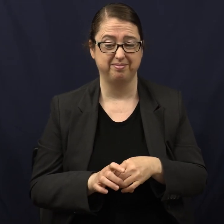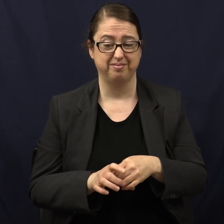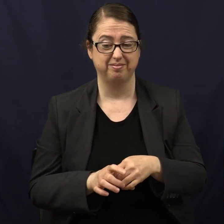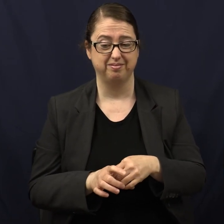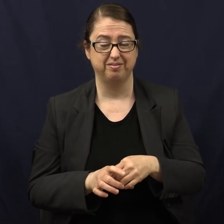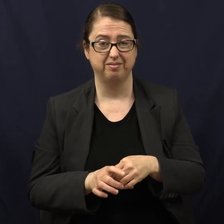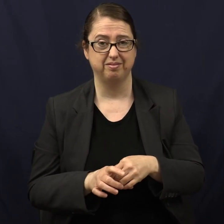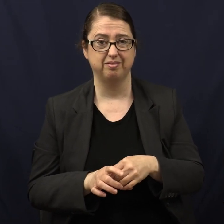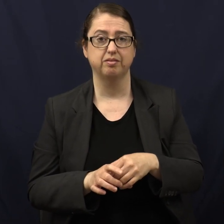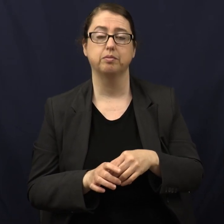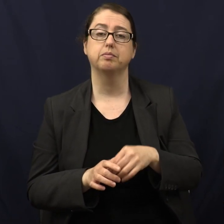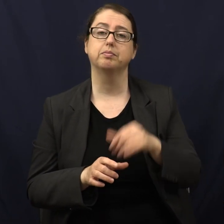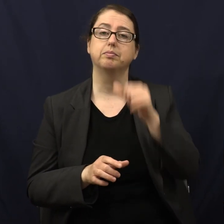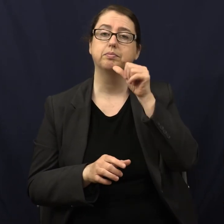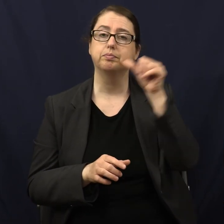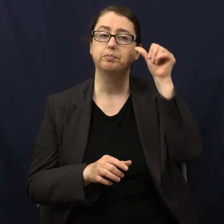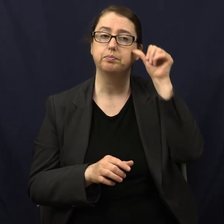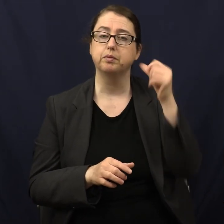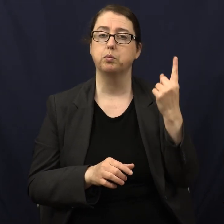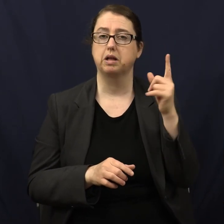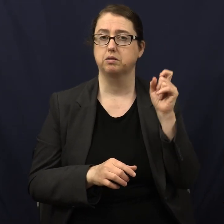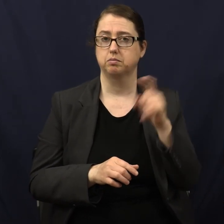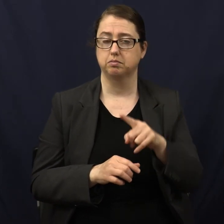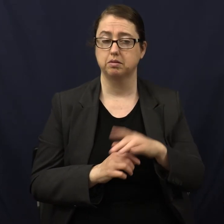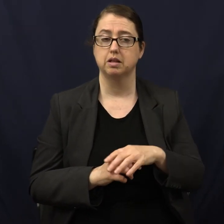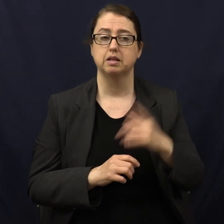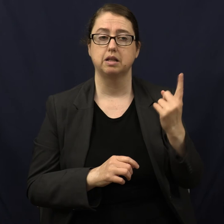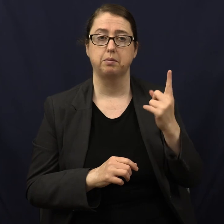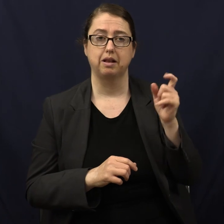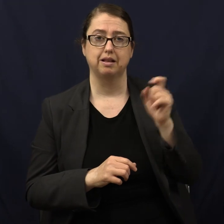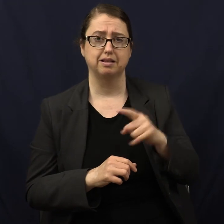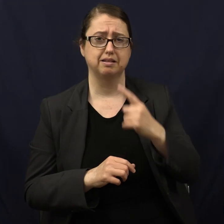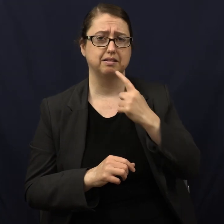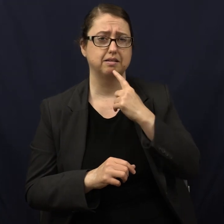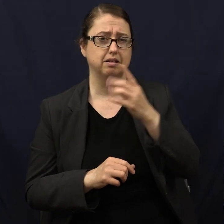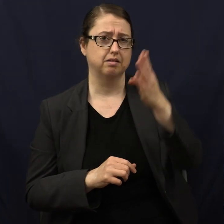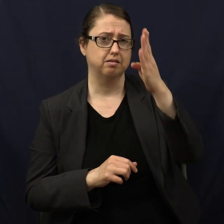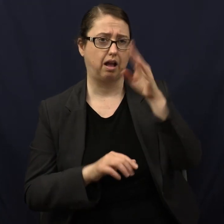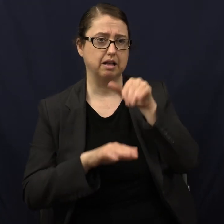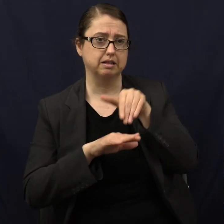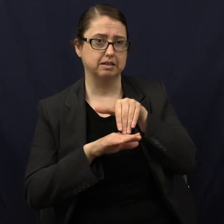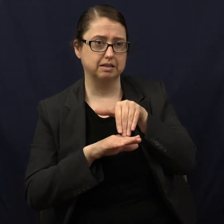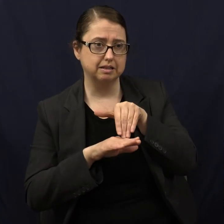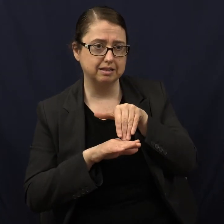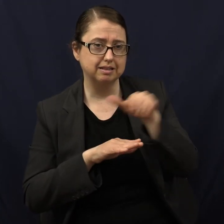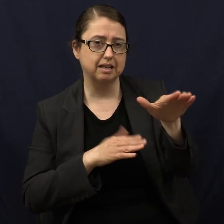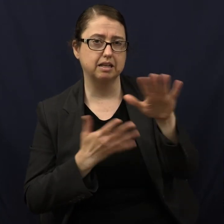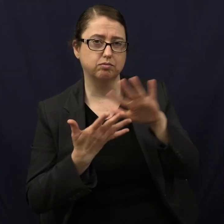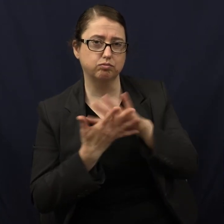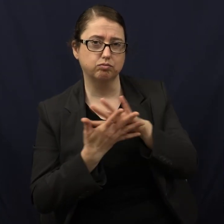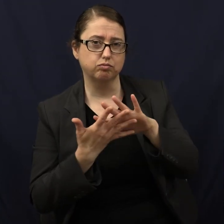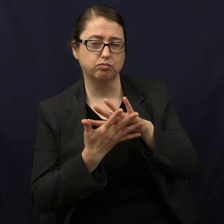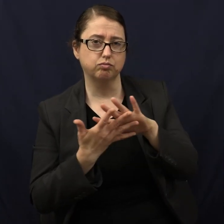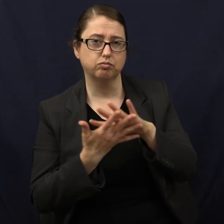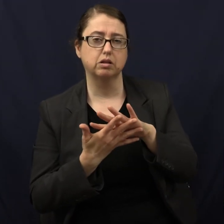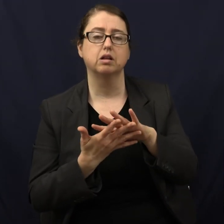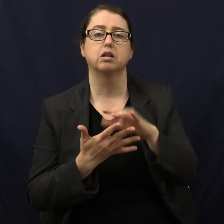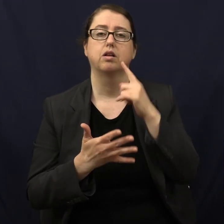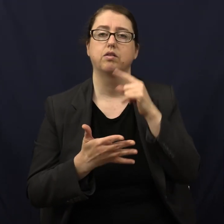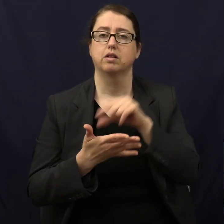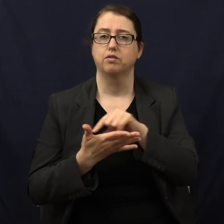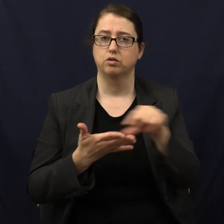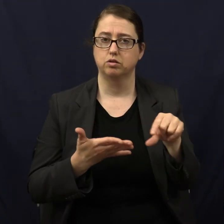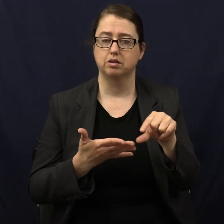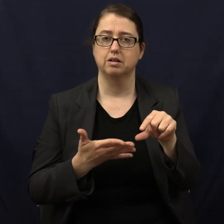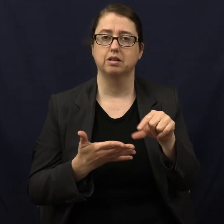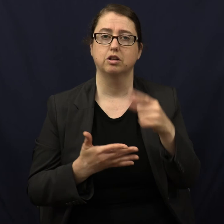We had a very interesting question yesterday where someone asked about God sending people delusion. Do you remember that? Look at this